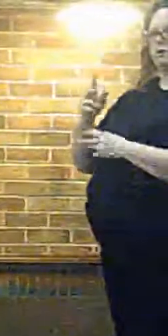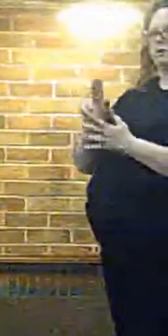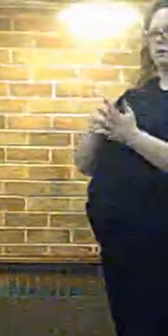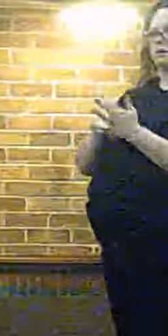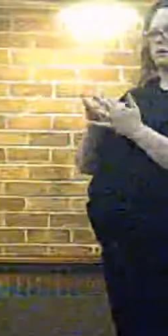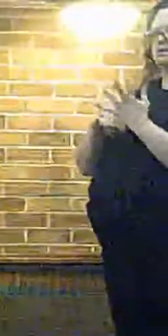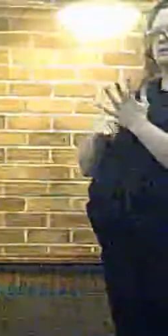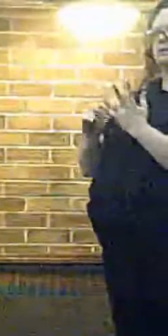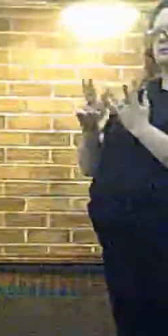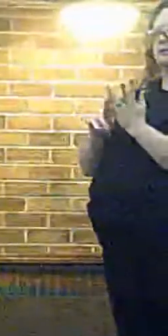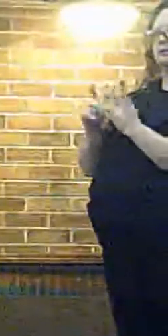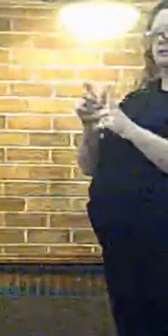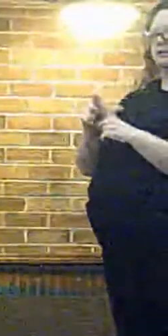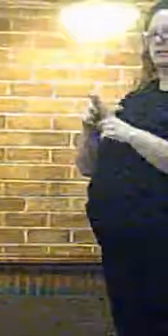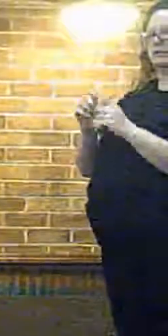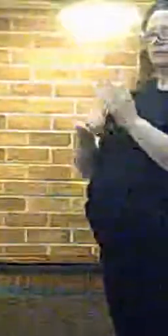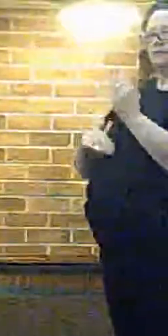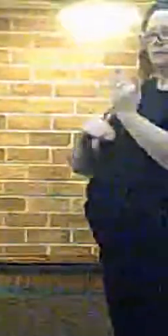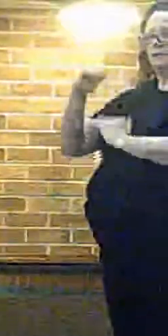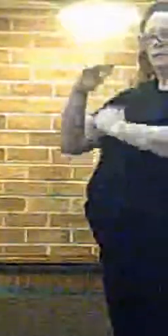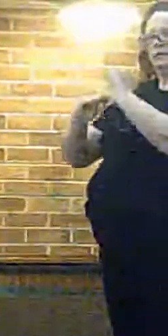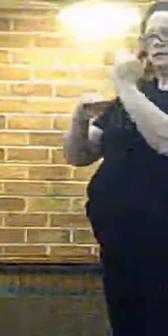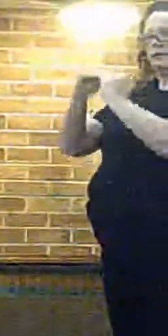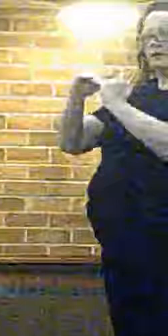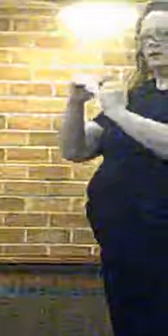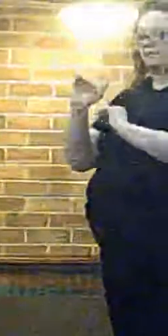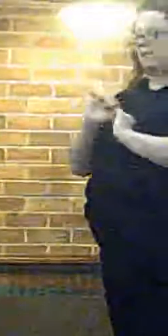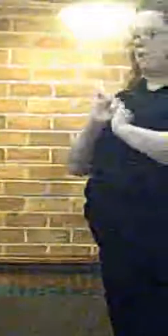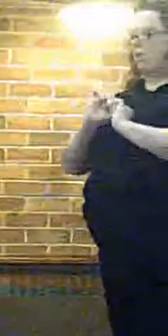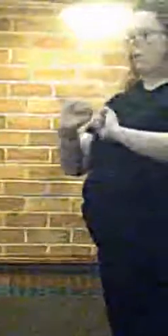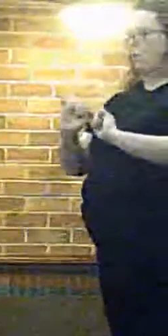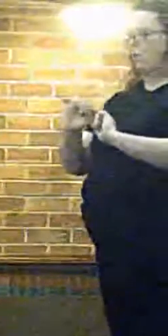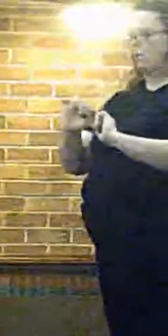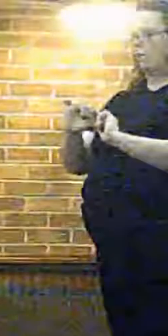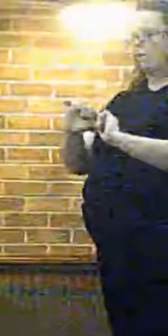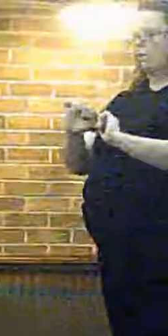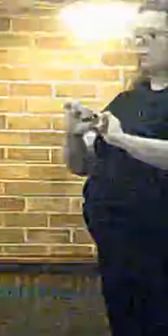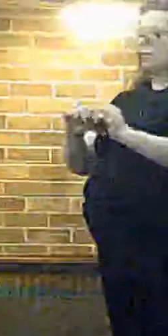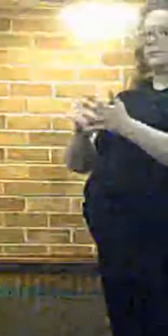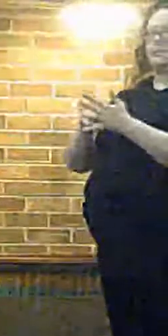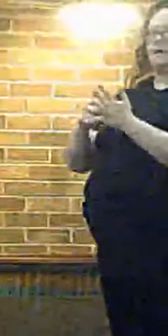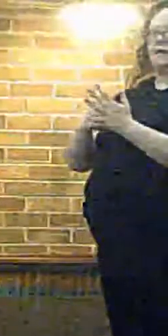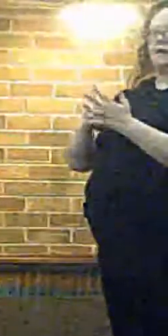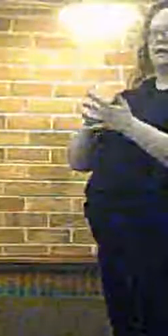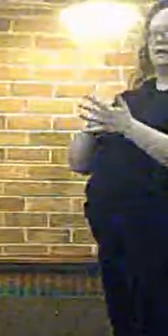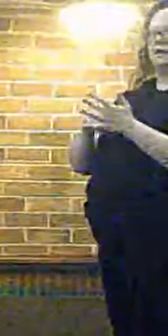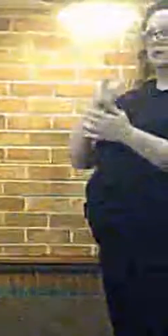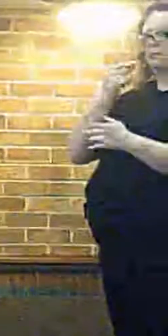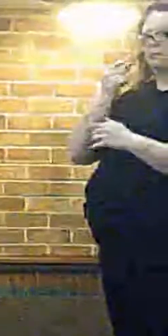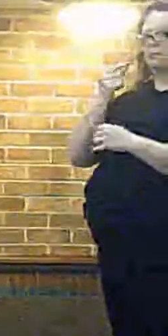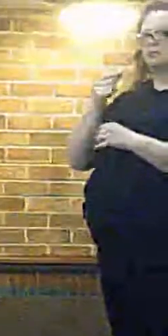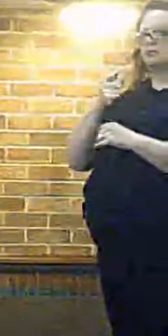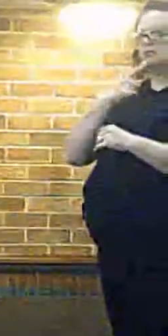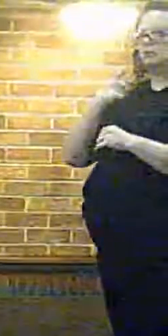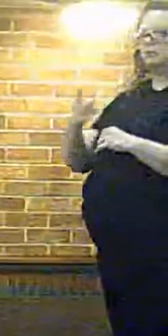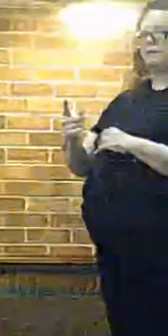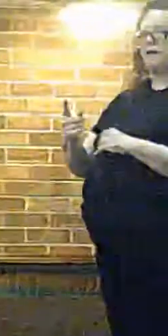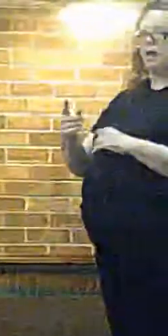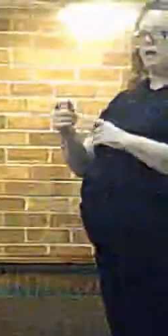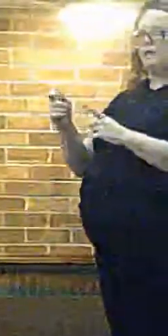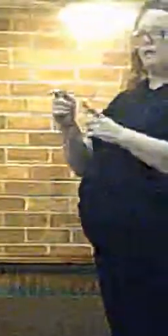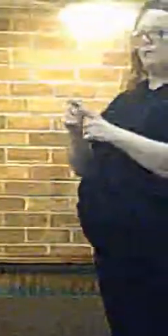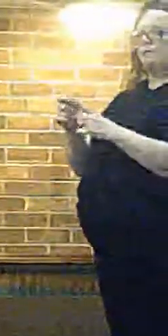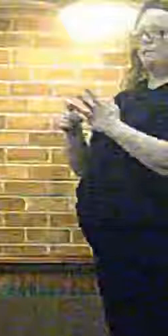planning criteria. So maybe that would be a leverage for users to push the front lines.